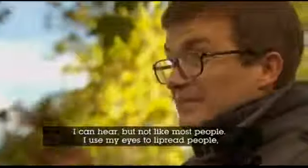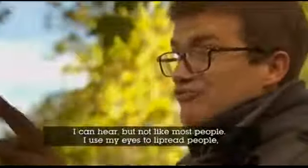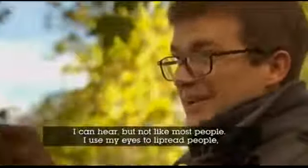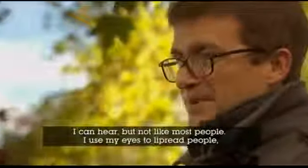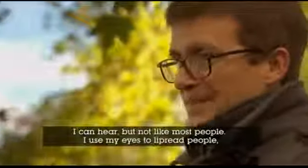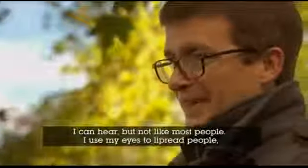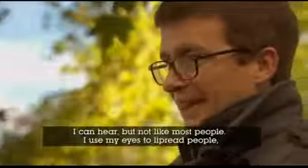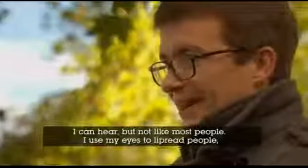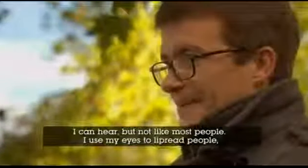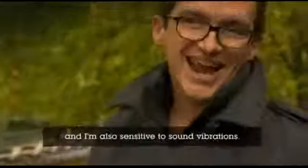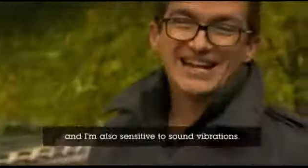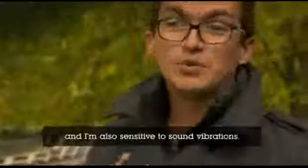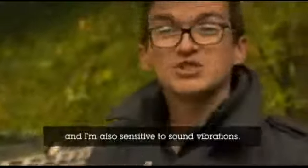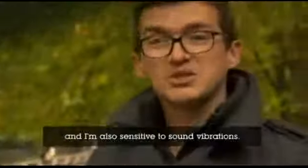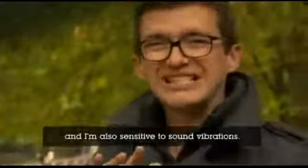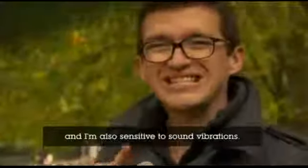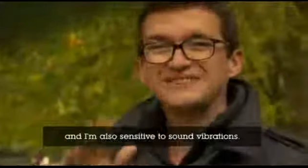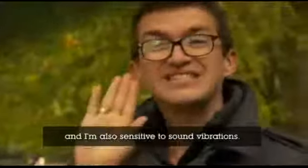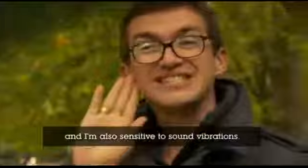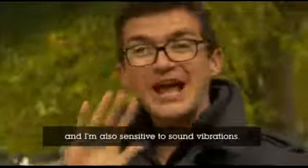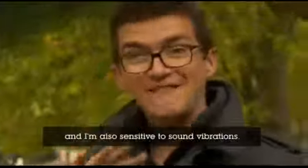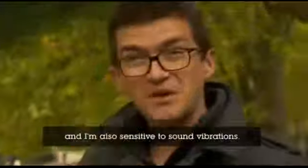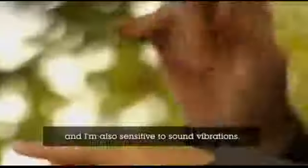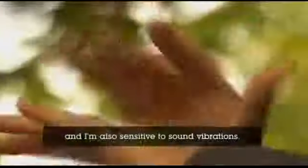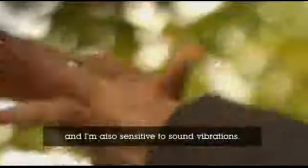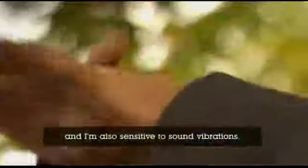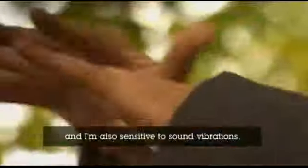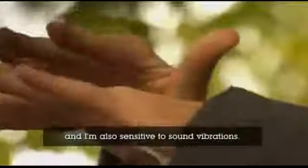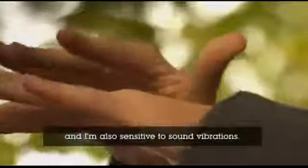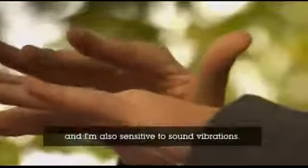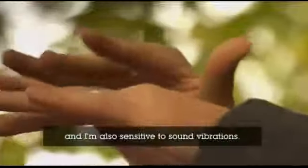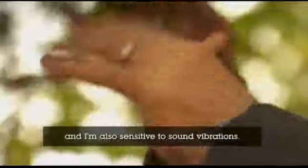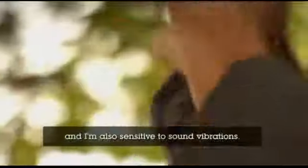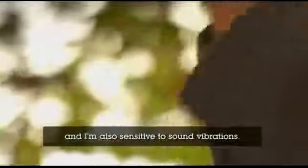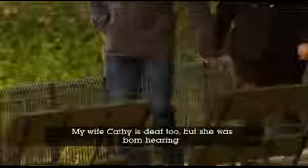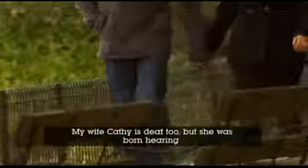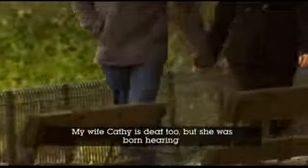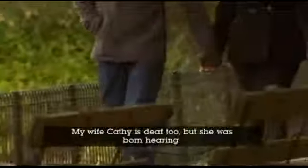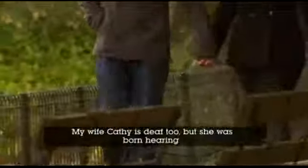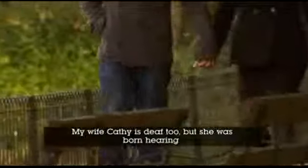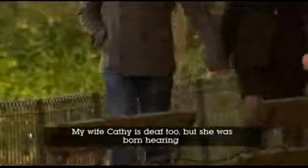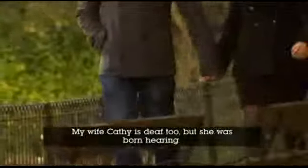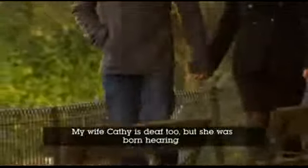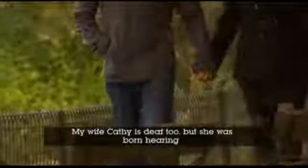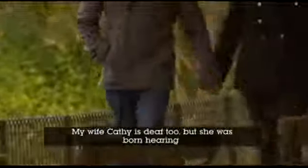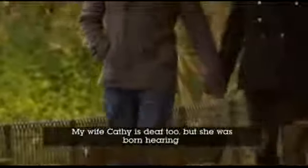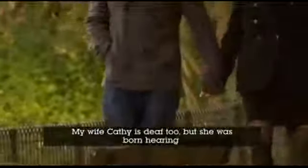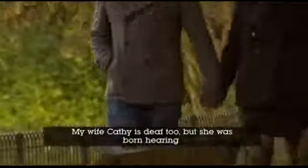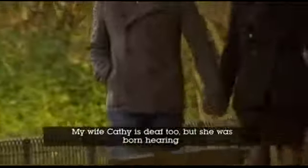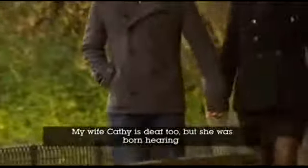to different people, and most sensitive to sound vibration. My wife Kathy is deaf too,